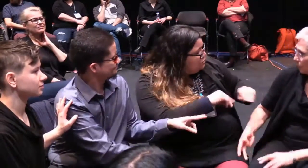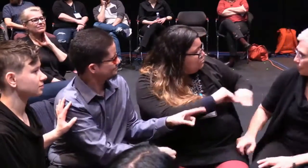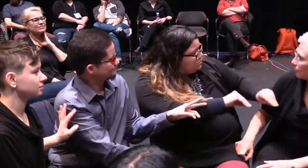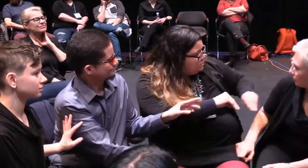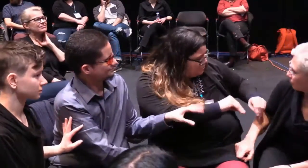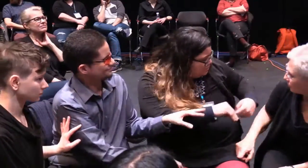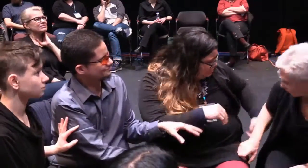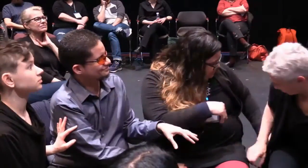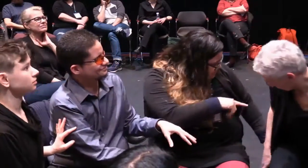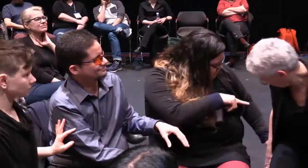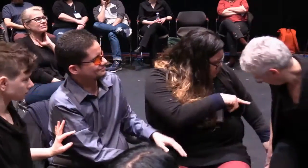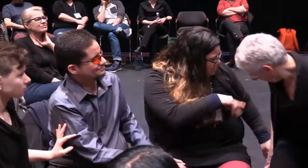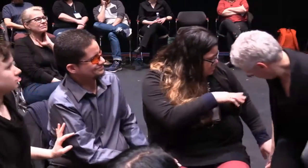Just give us a moment to reorient.